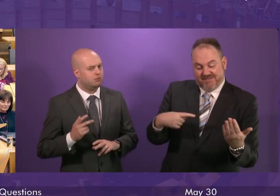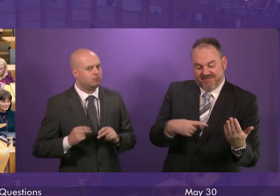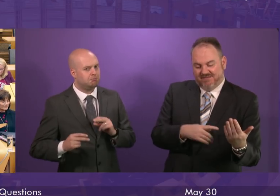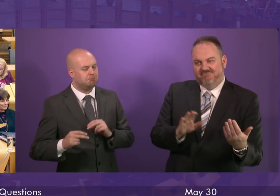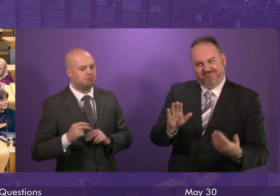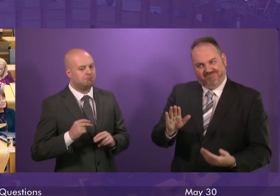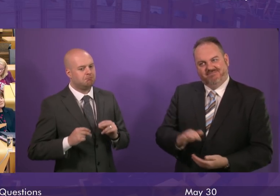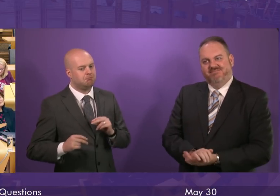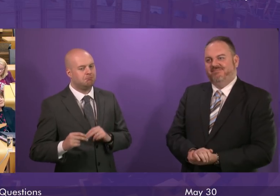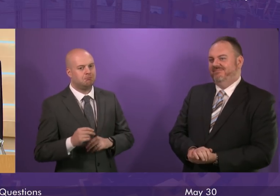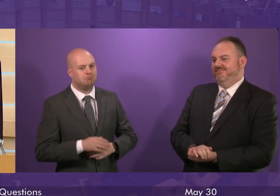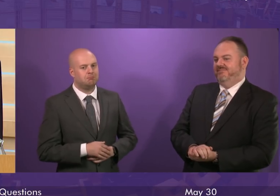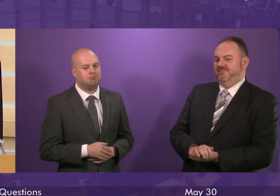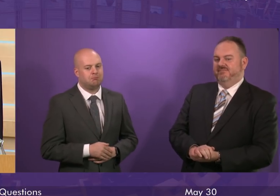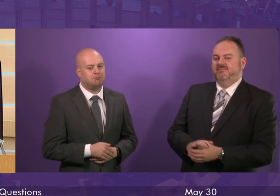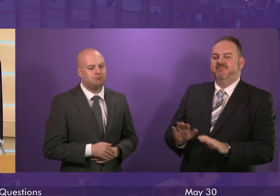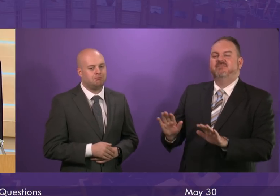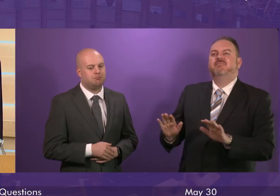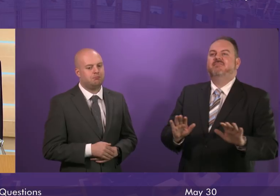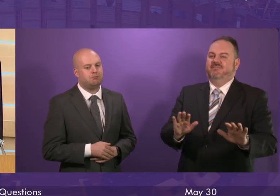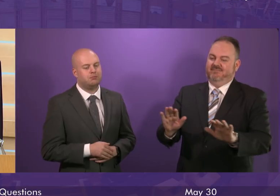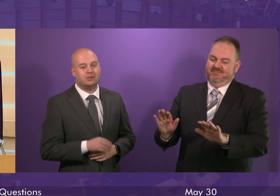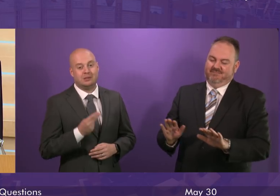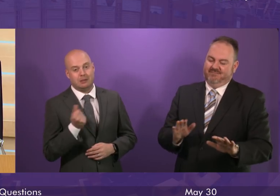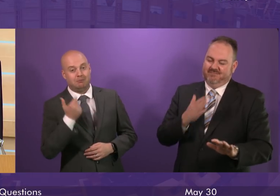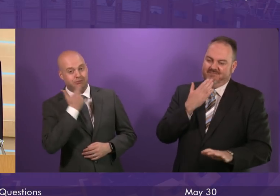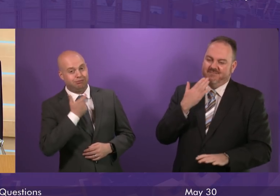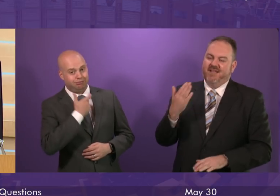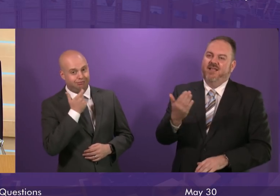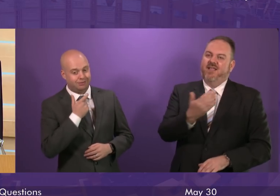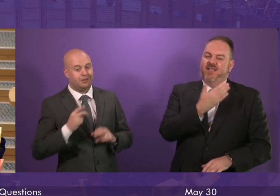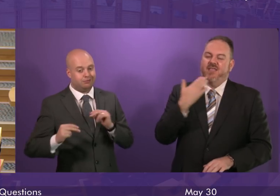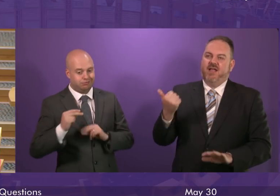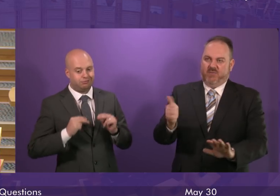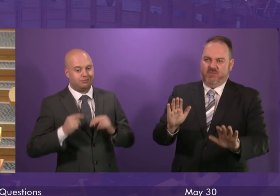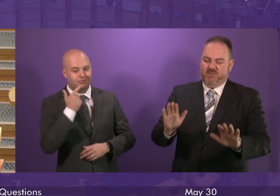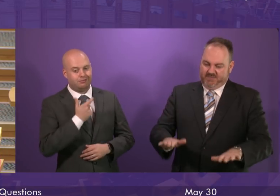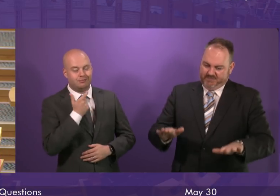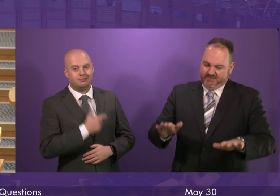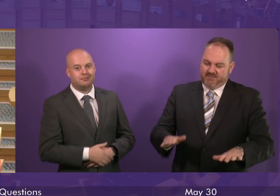Thank you. Thank you. very much. Thank you. no, no. Thank you. Thank you.